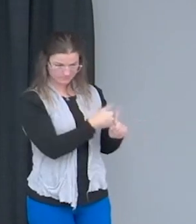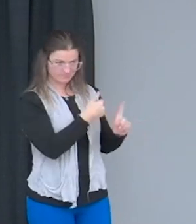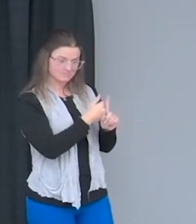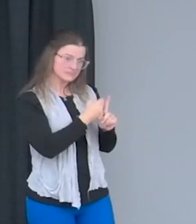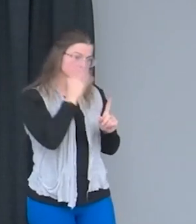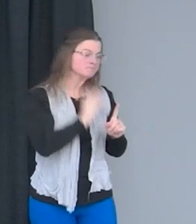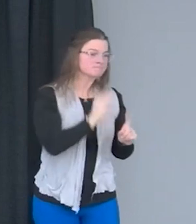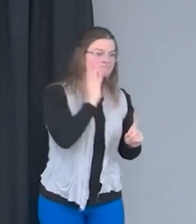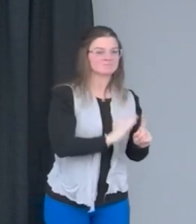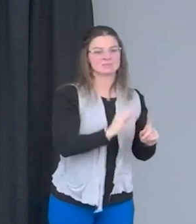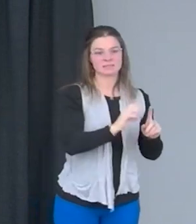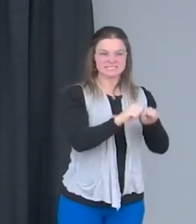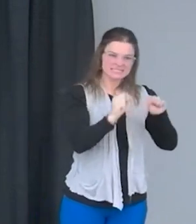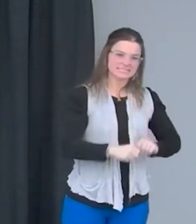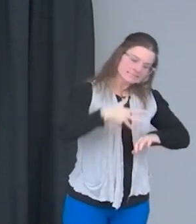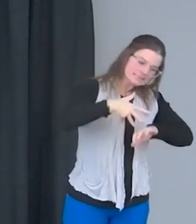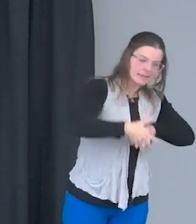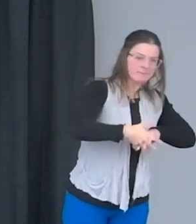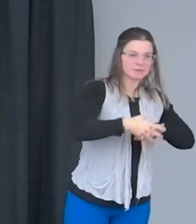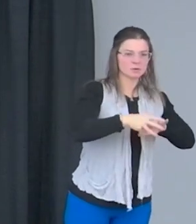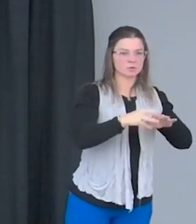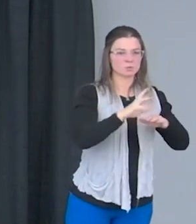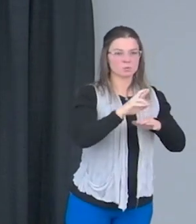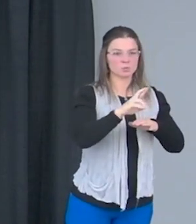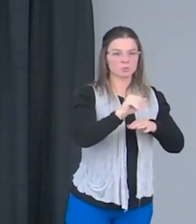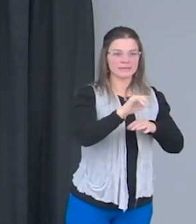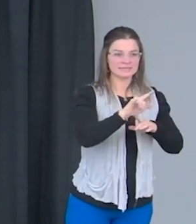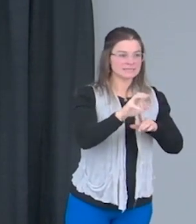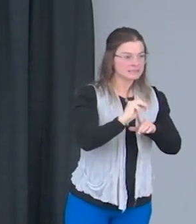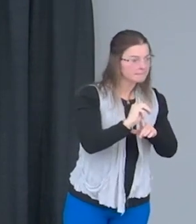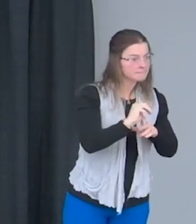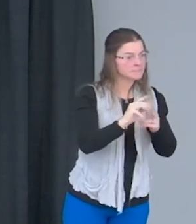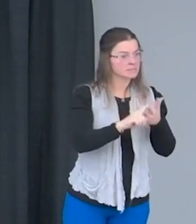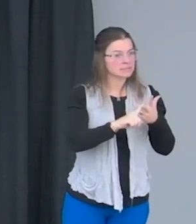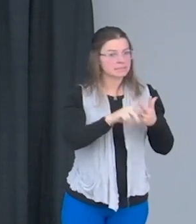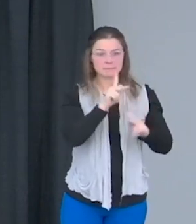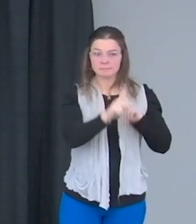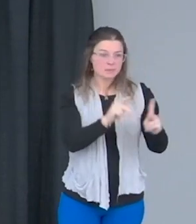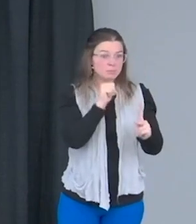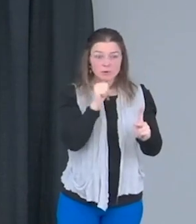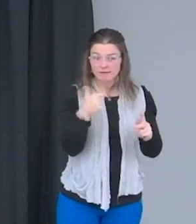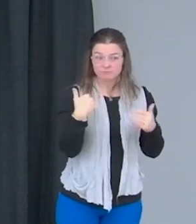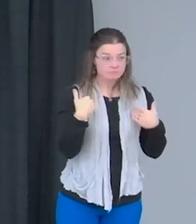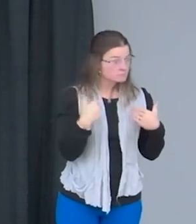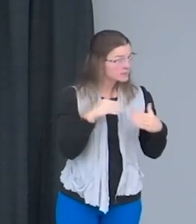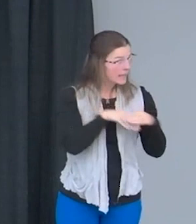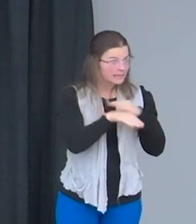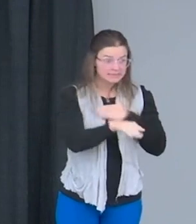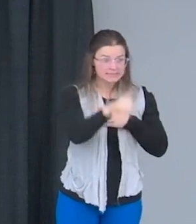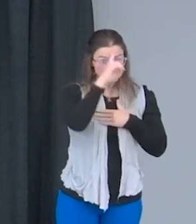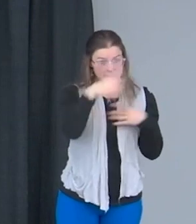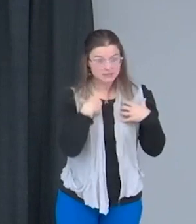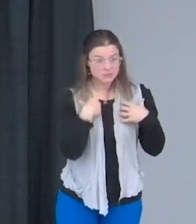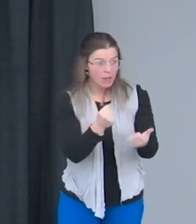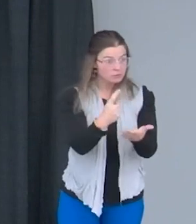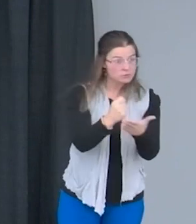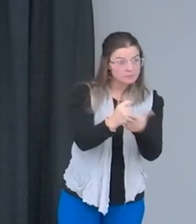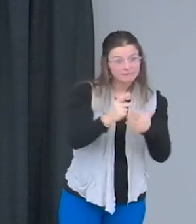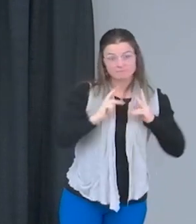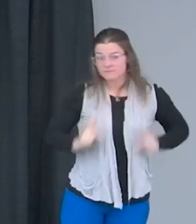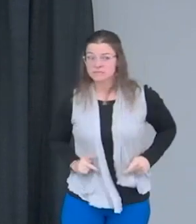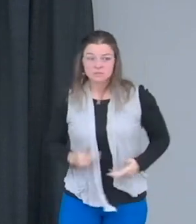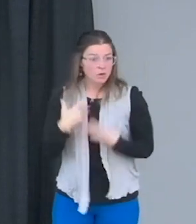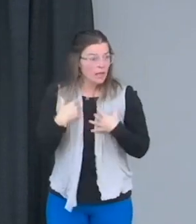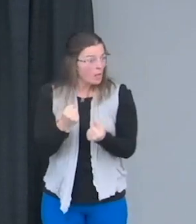racism, for persons who don't have access to the mental health or the physical health that they need.